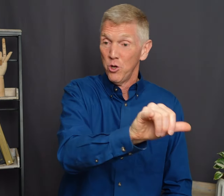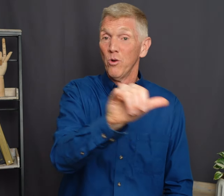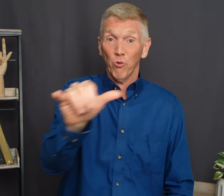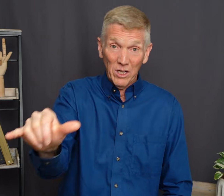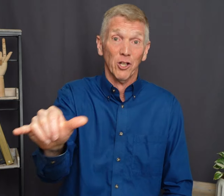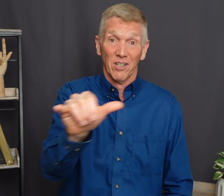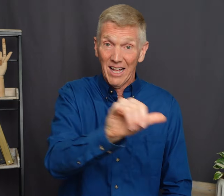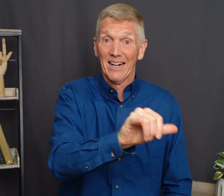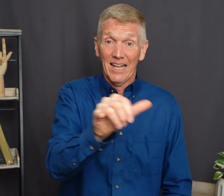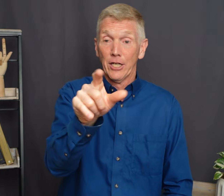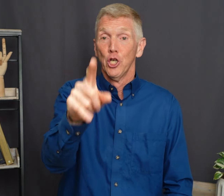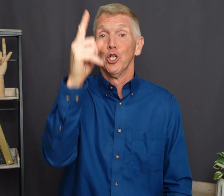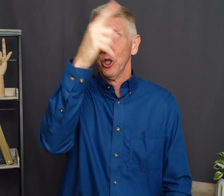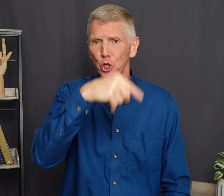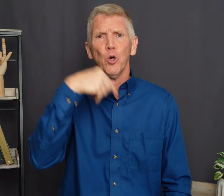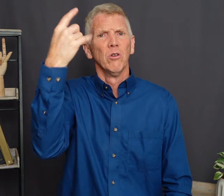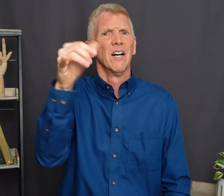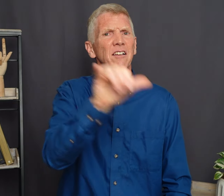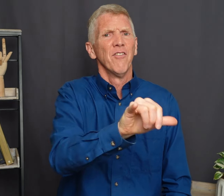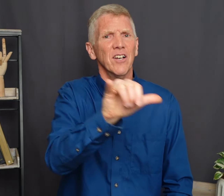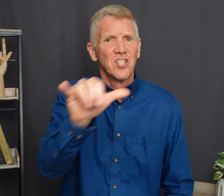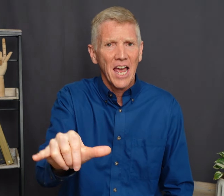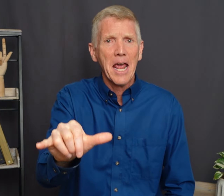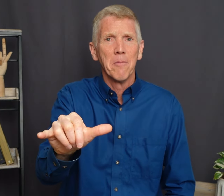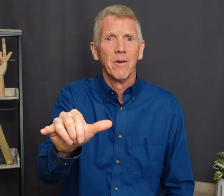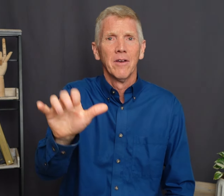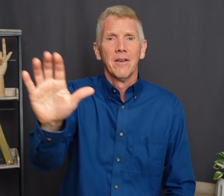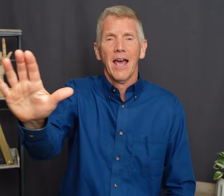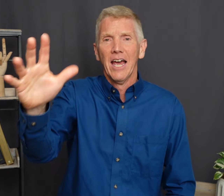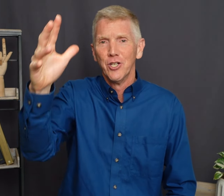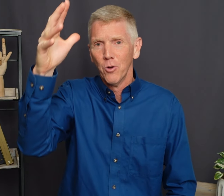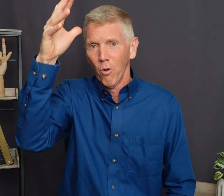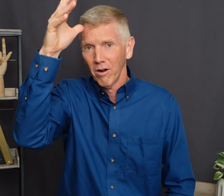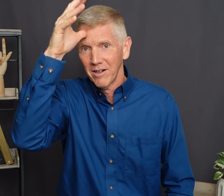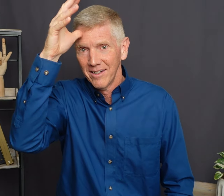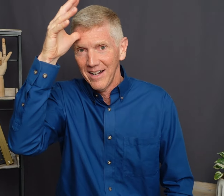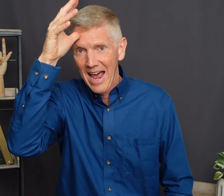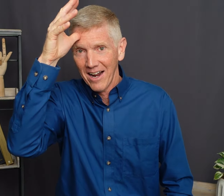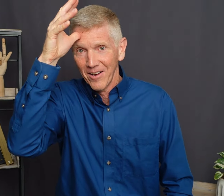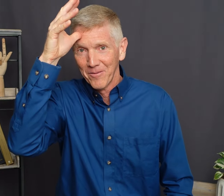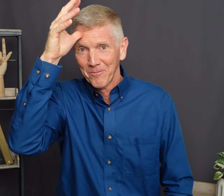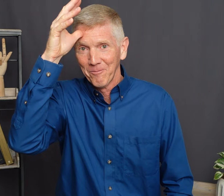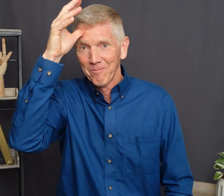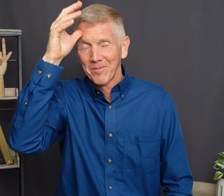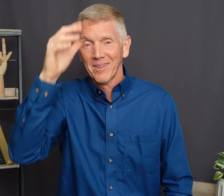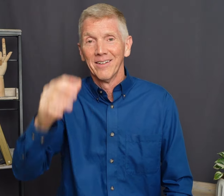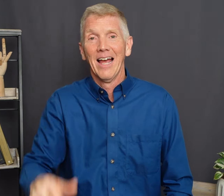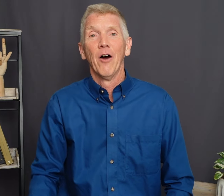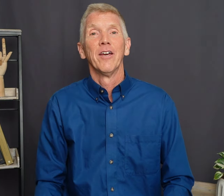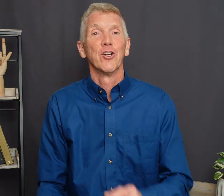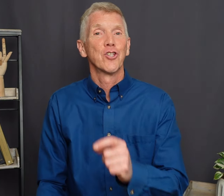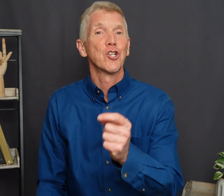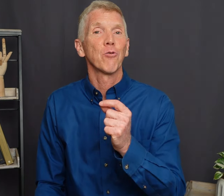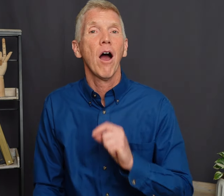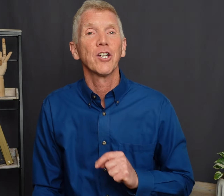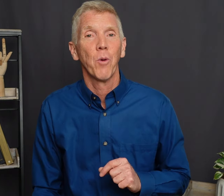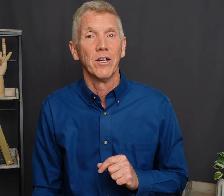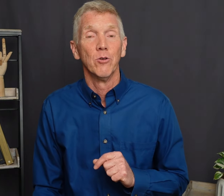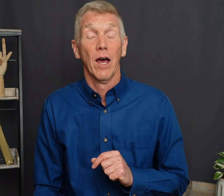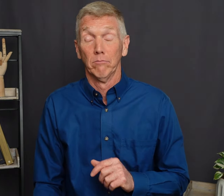really look a lot alike You look the same As your dad Now here's the strongest way to do that